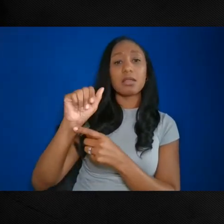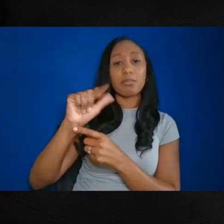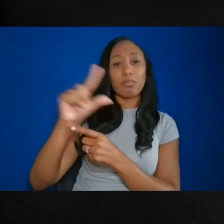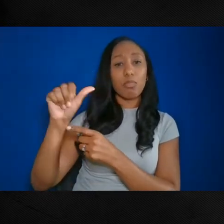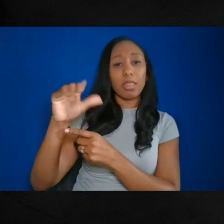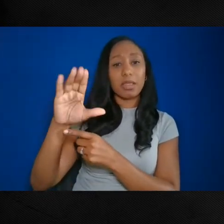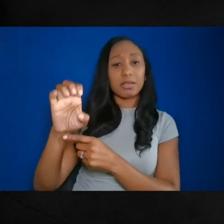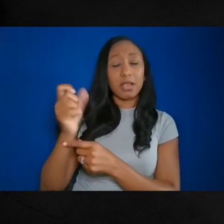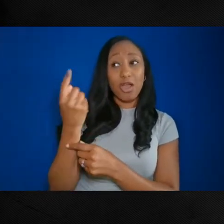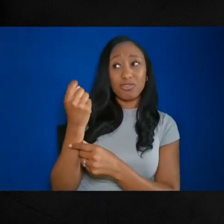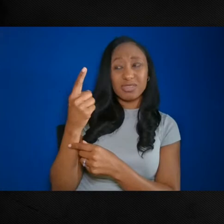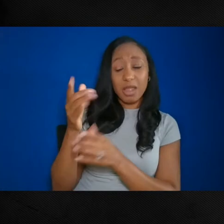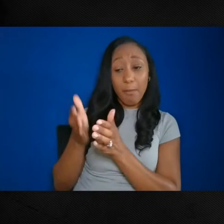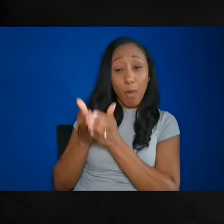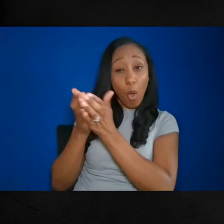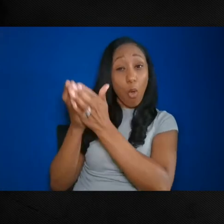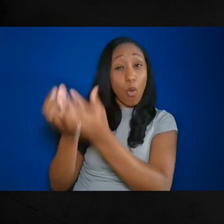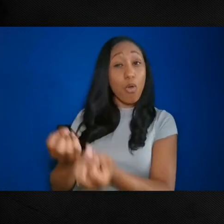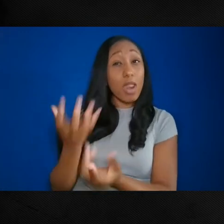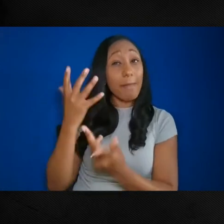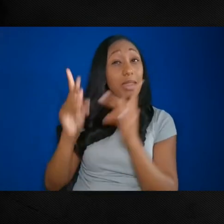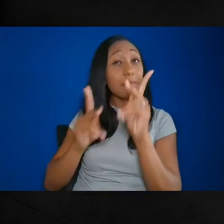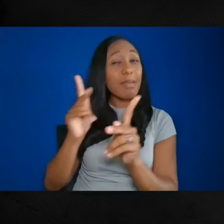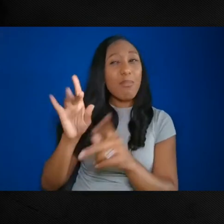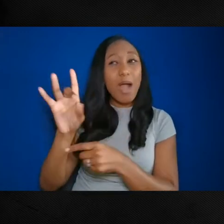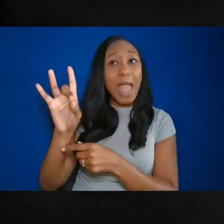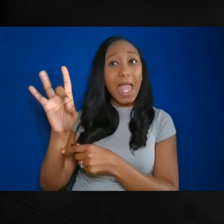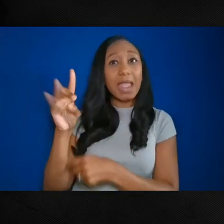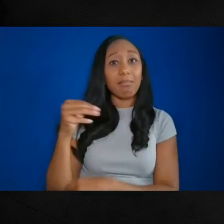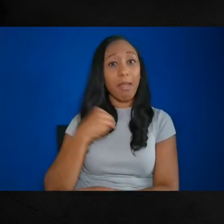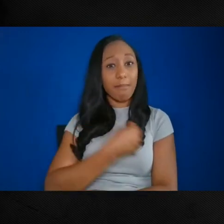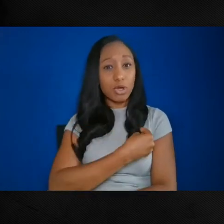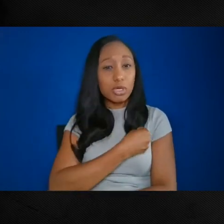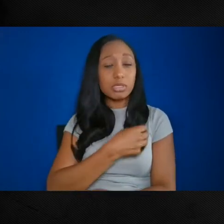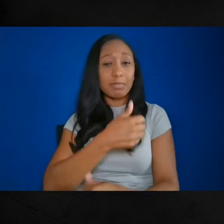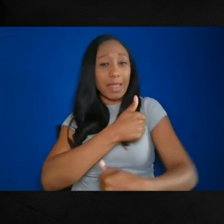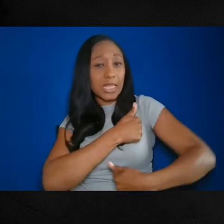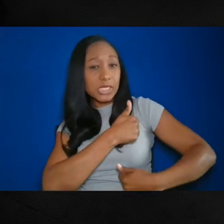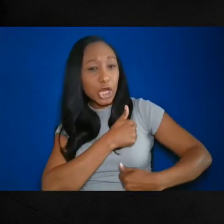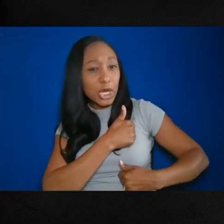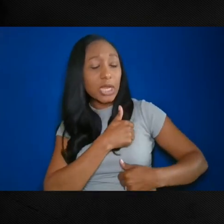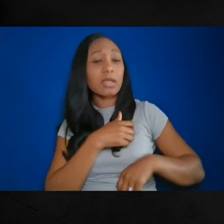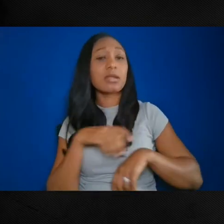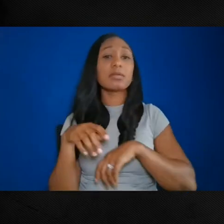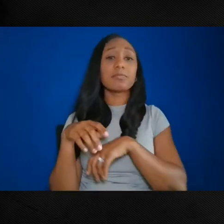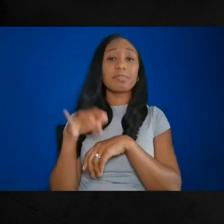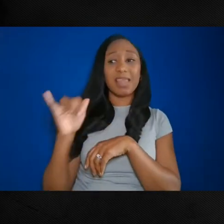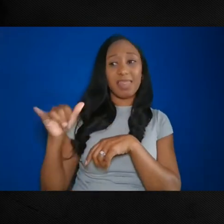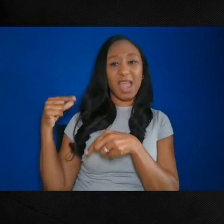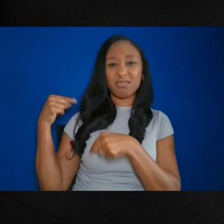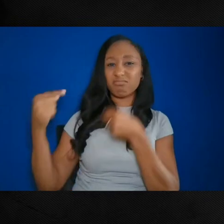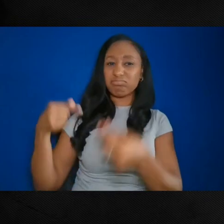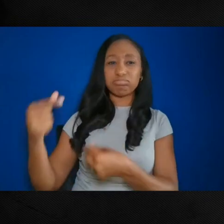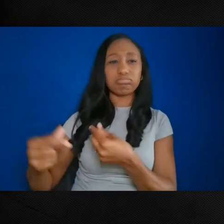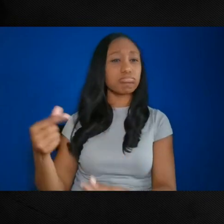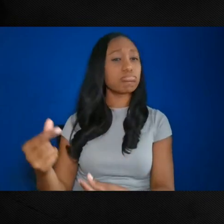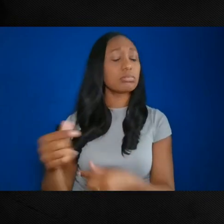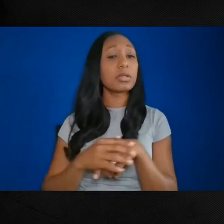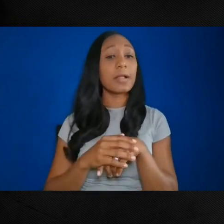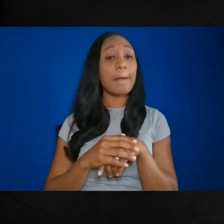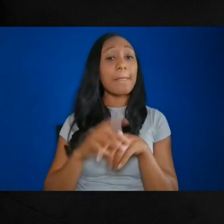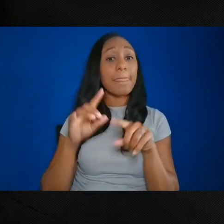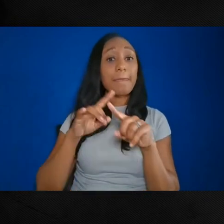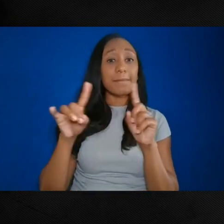on the boat, the son's nephews home on military leave and the legacy, but also the